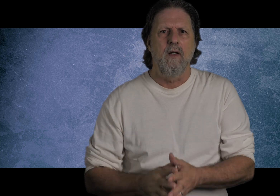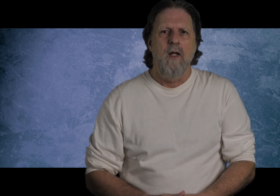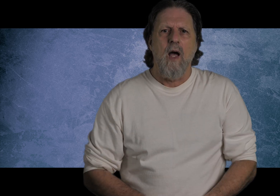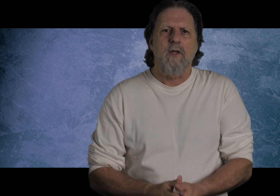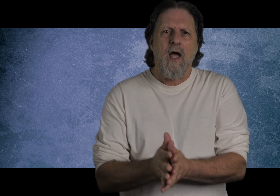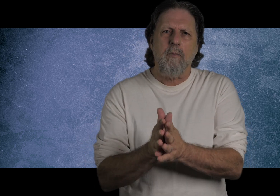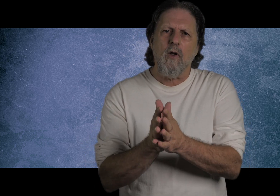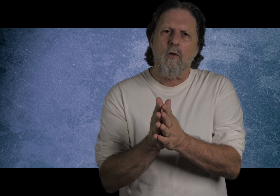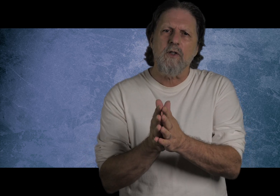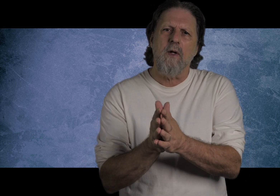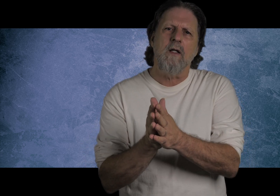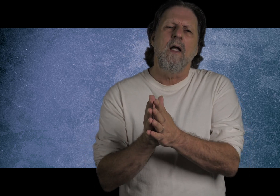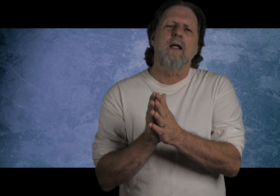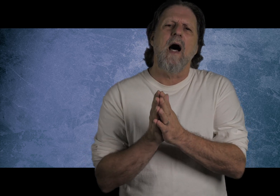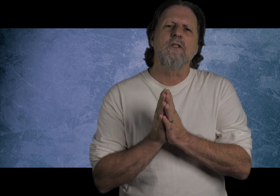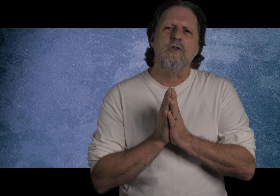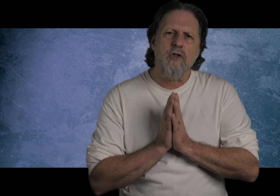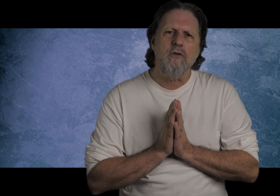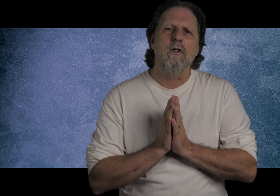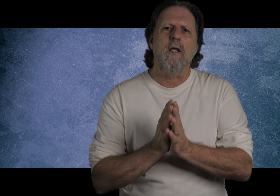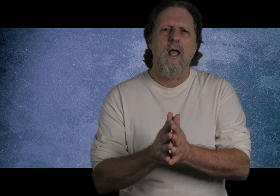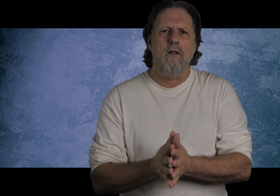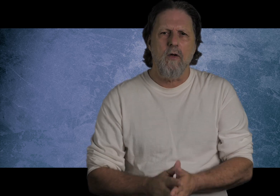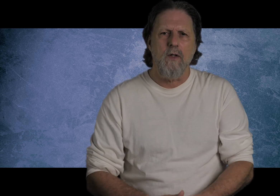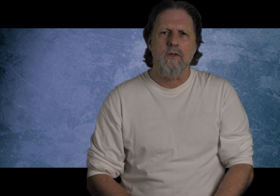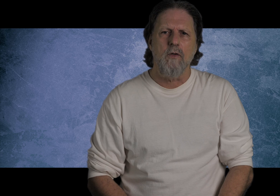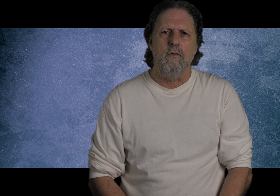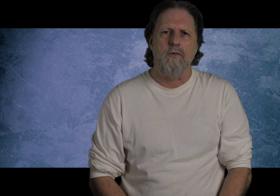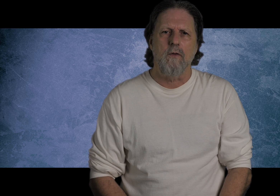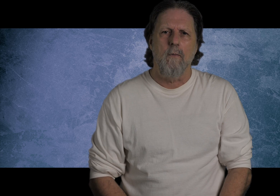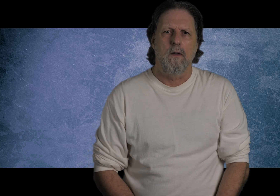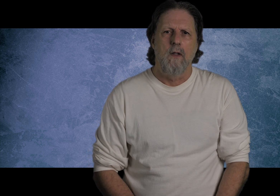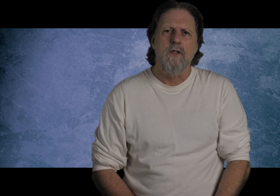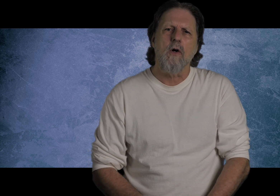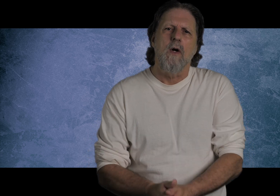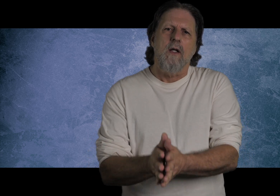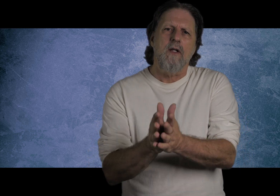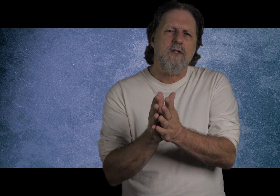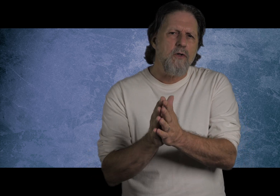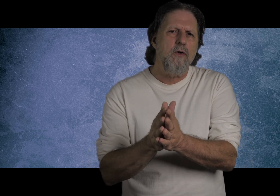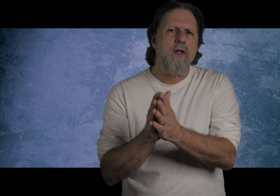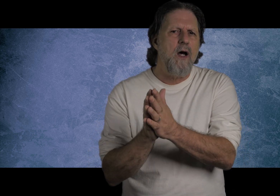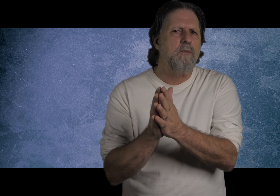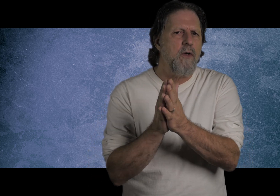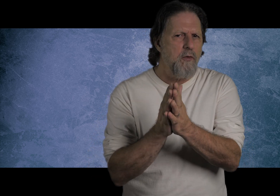And with the help of the Holy Spirit, God's children can know these truths. So, this truth comes from